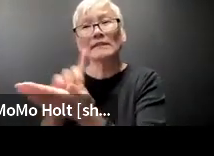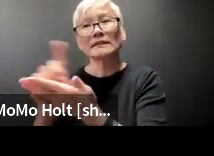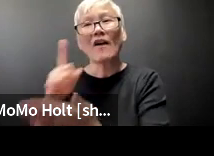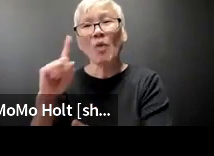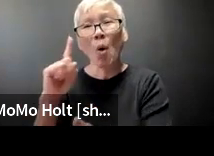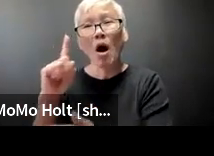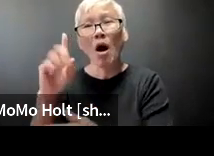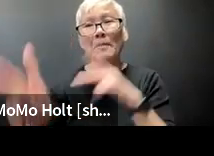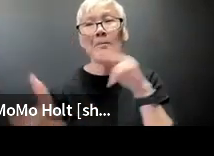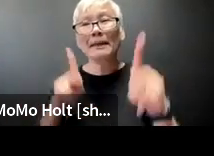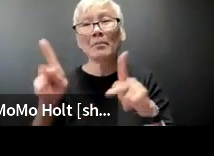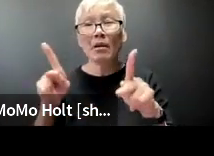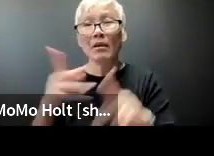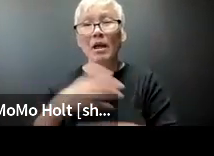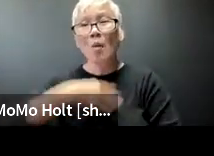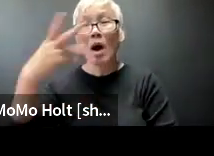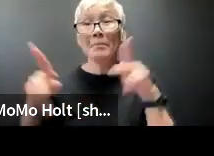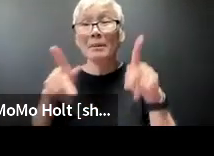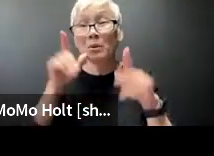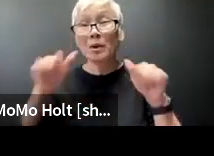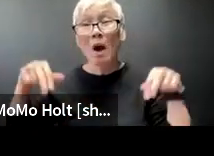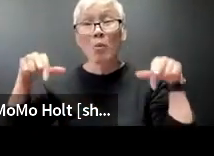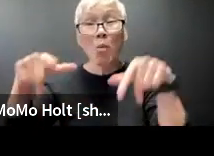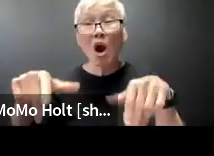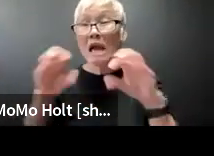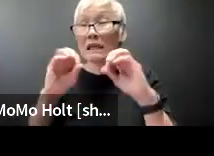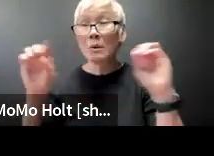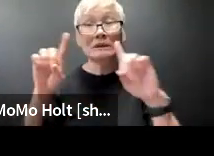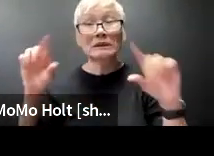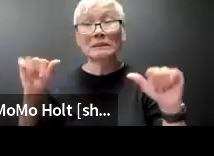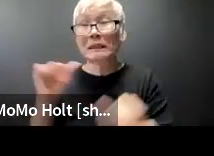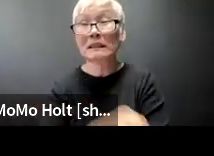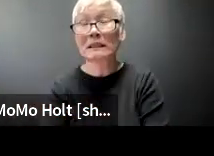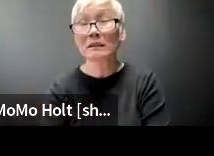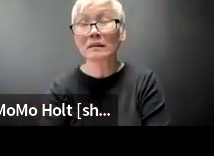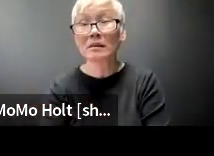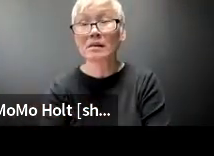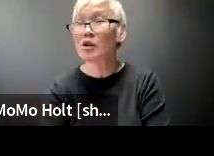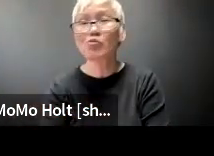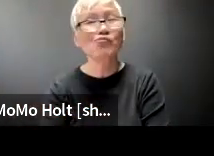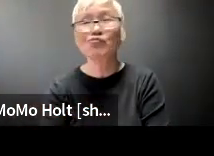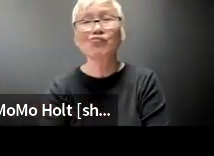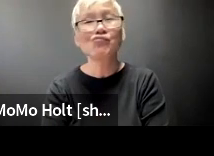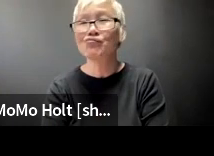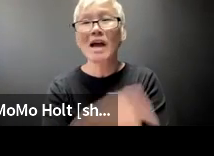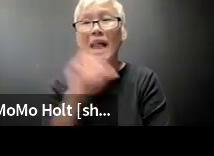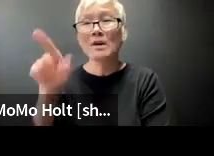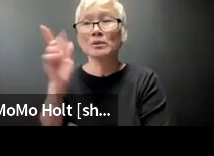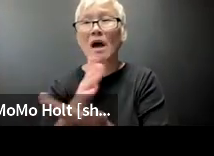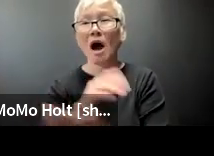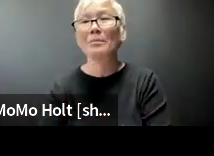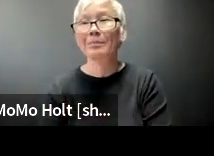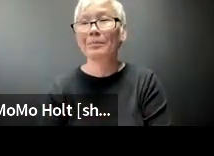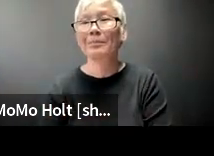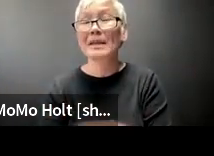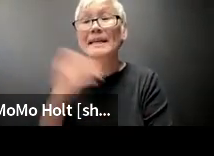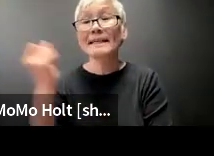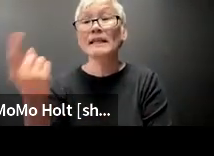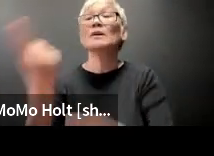hmm the design is for white people who can walk and without any disability